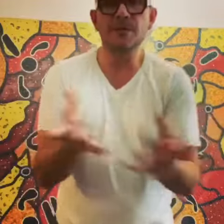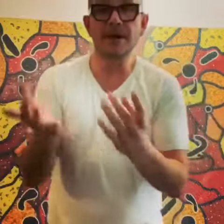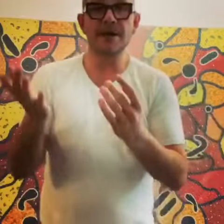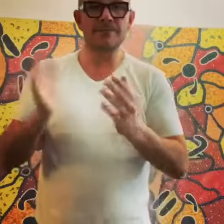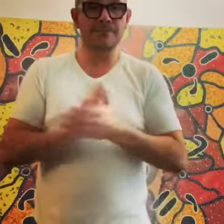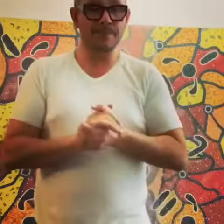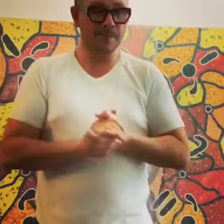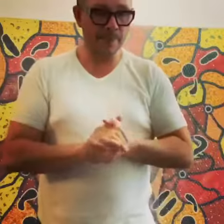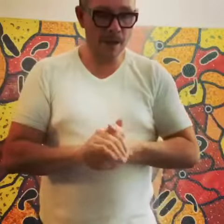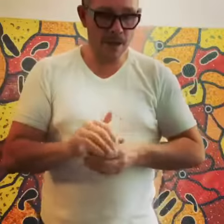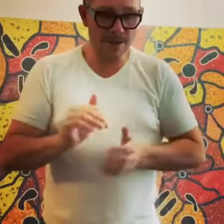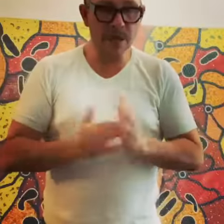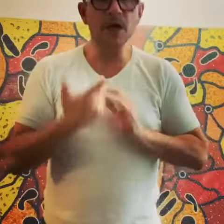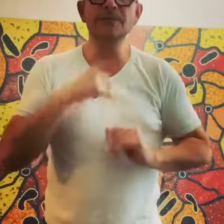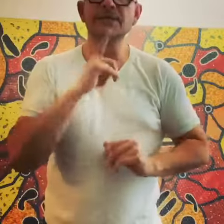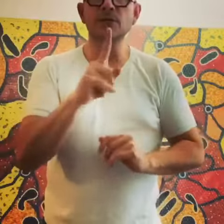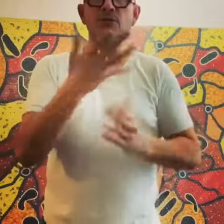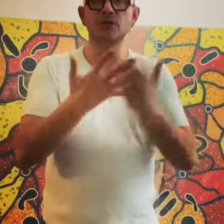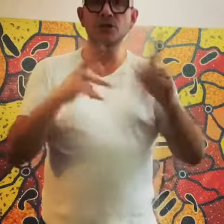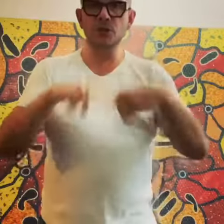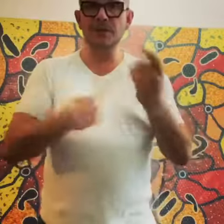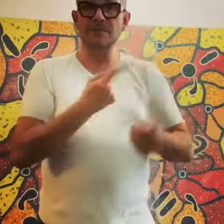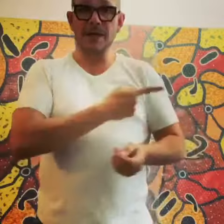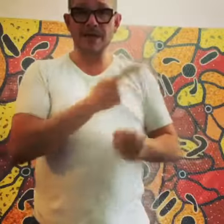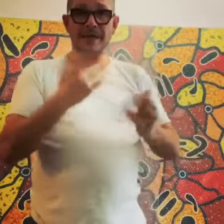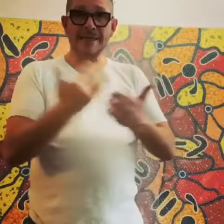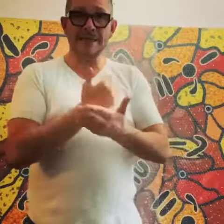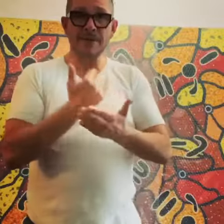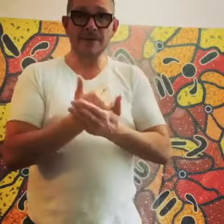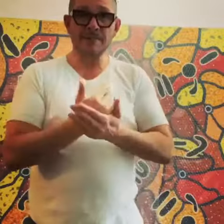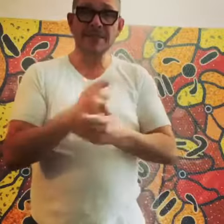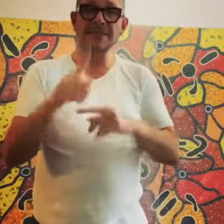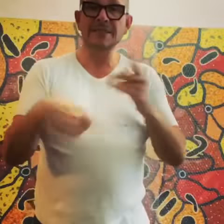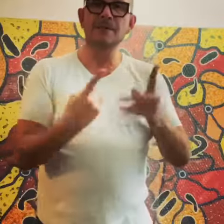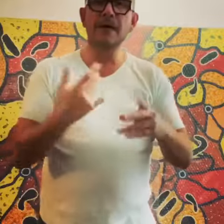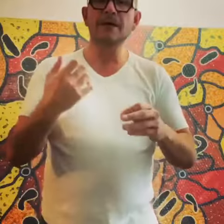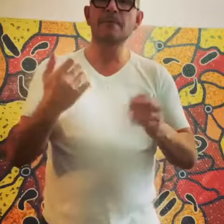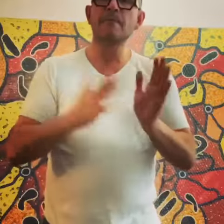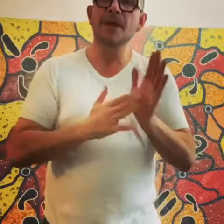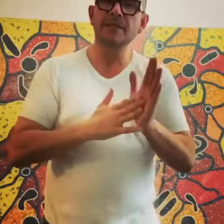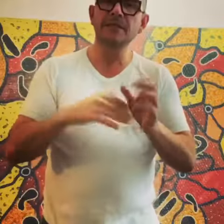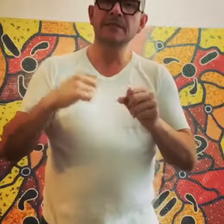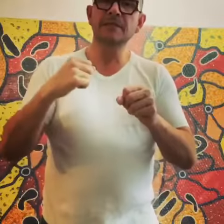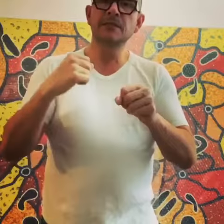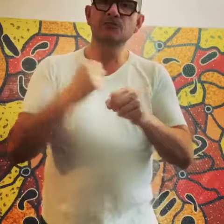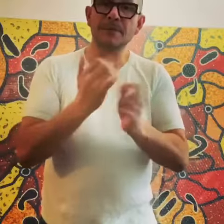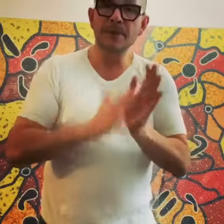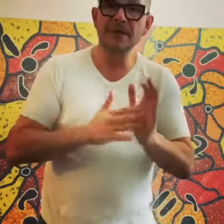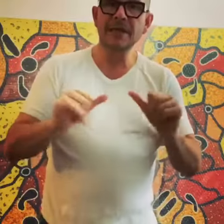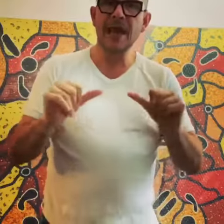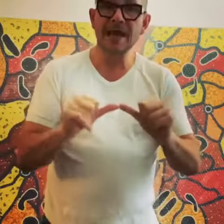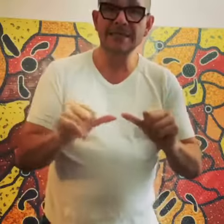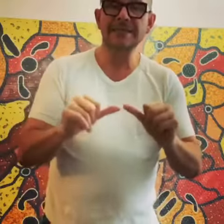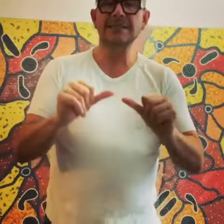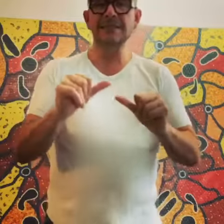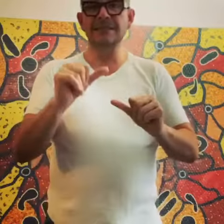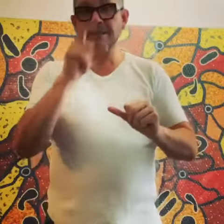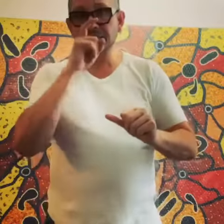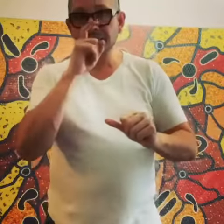prepared. Now I'm going tell you something about keeping. It's about mother, grandmother, aunties, sisters.